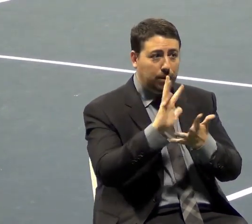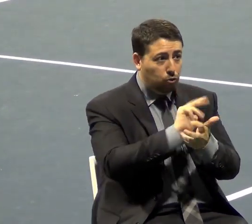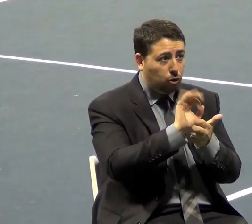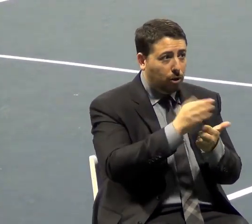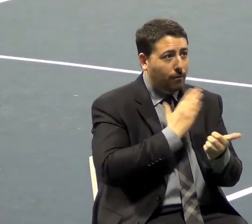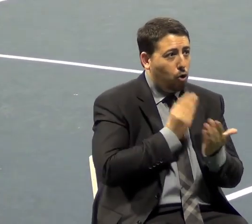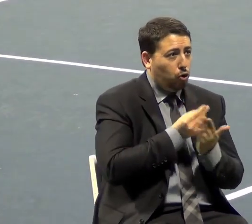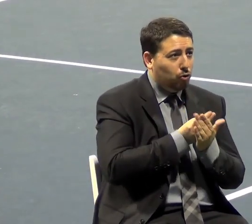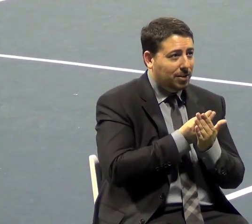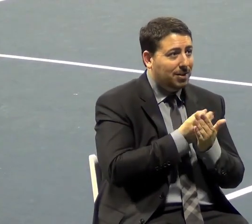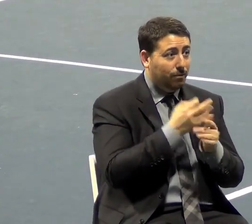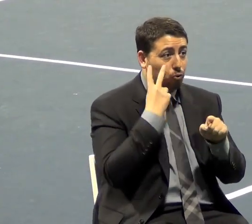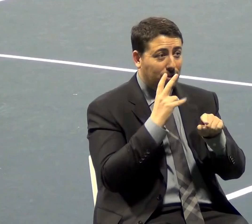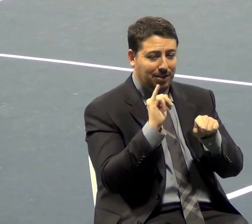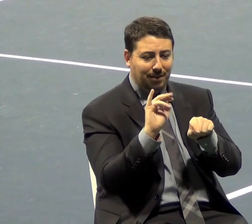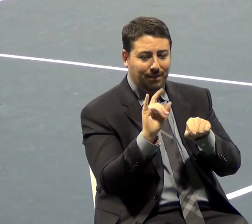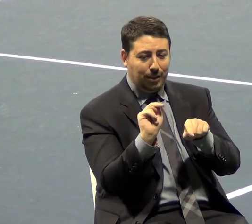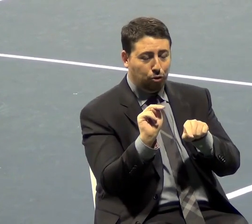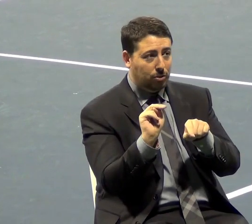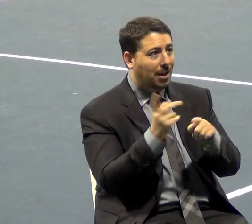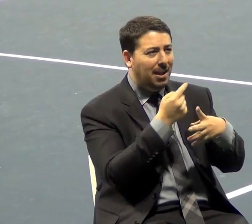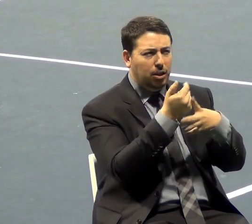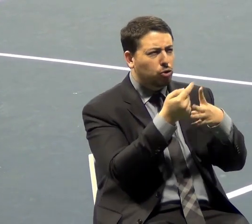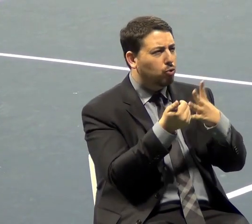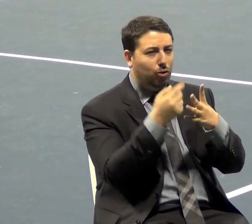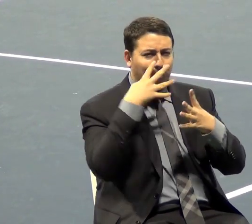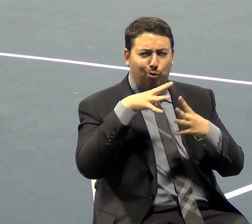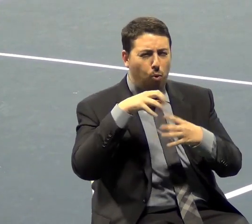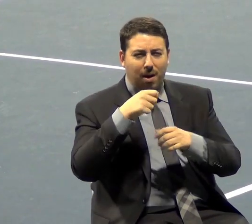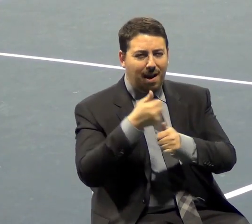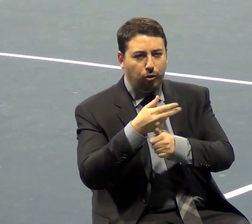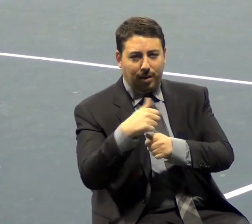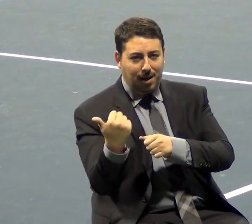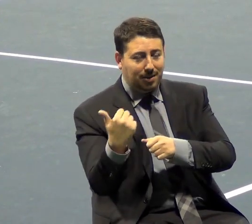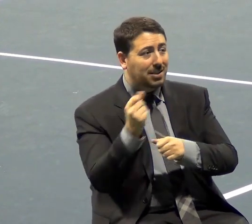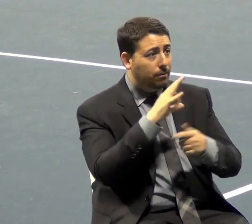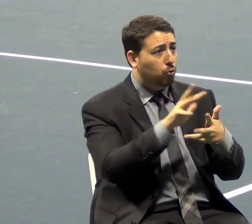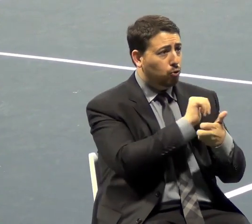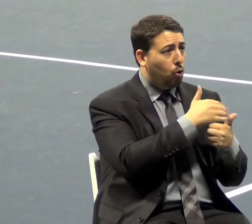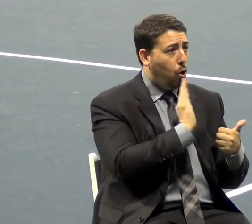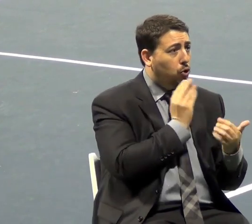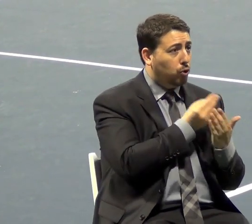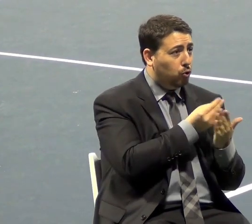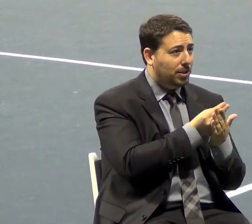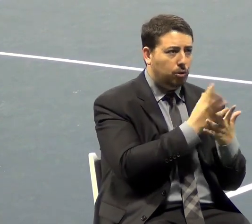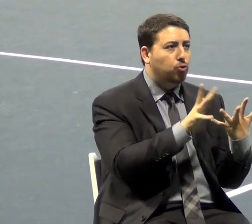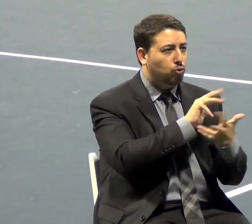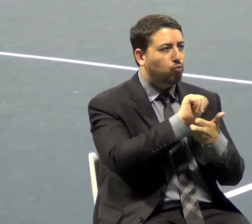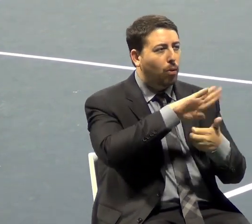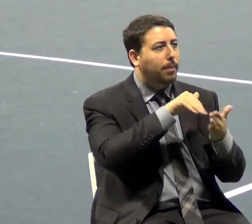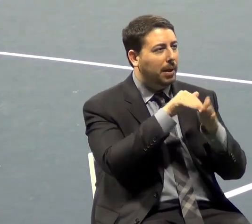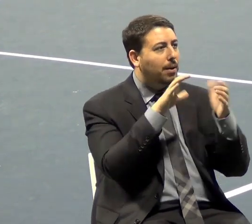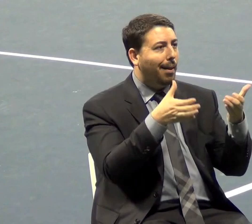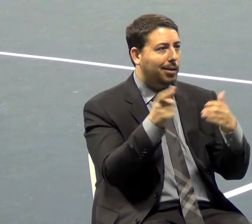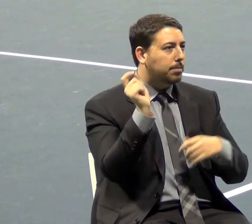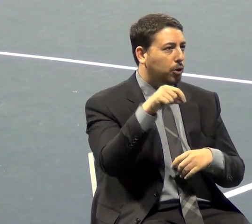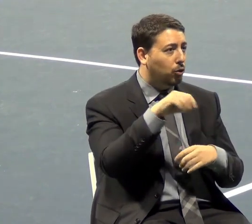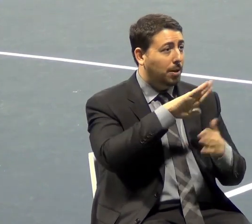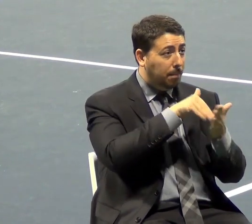and you just excluded everything else for the moment, destroying a currency destroys the middle class. The middle class loses it, and there's an